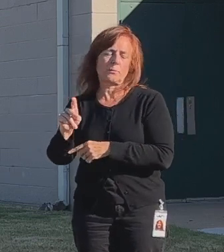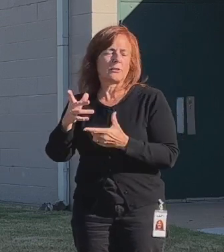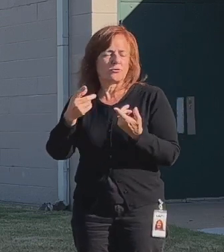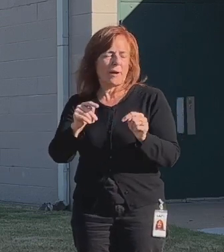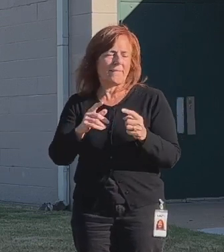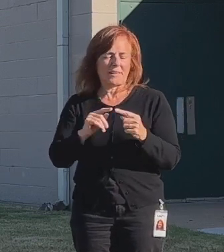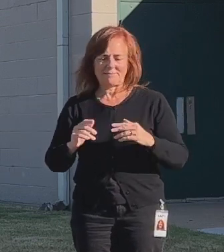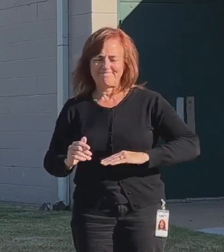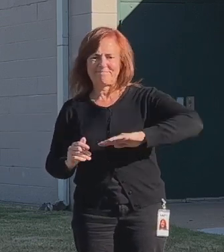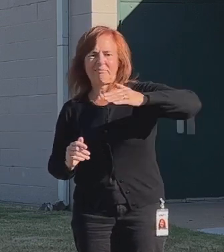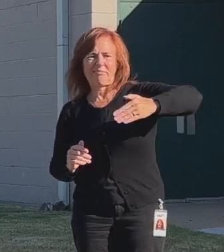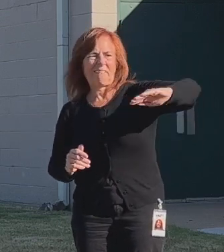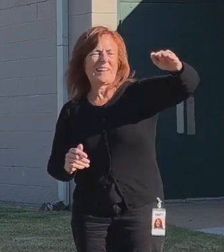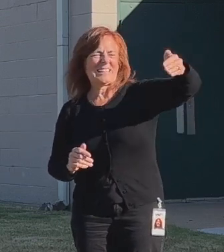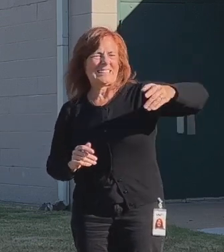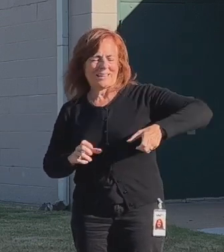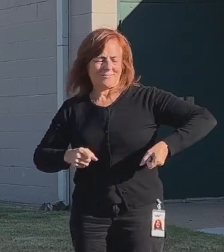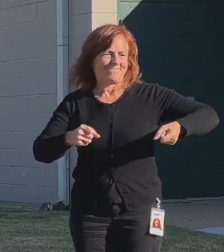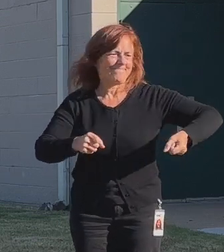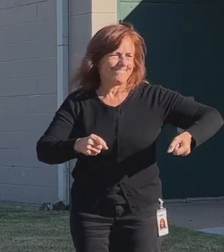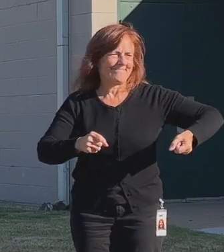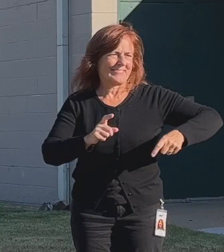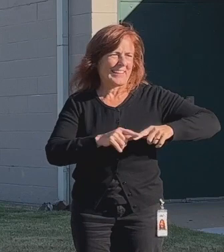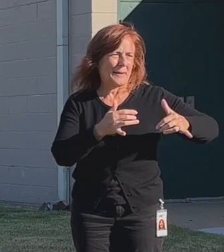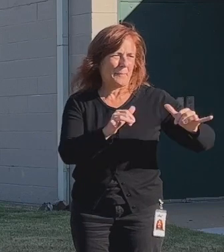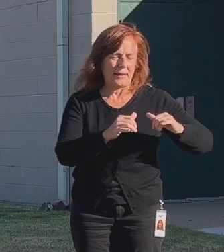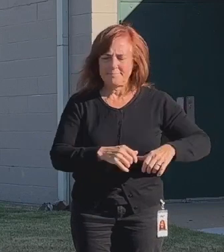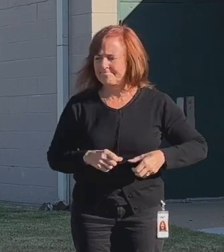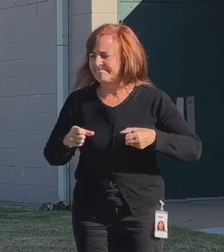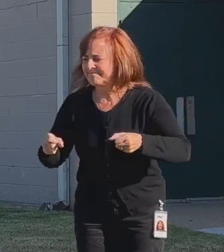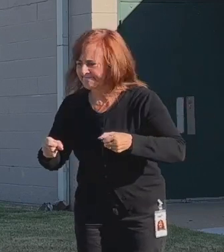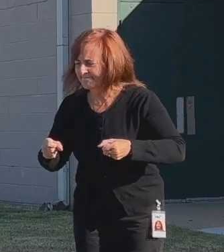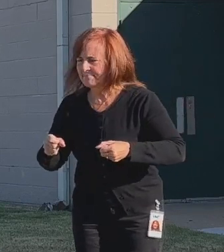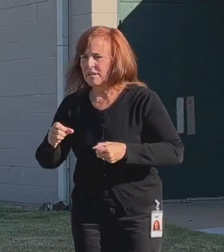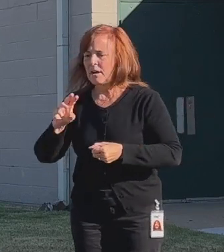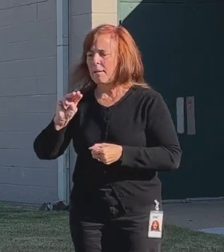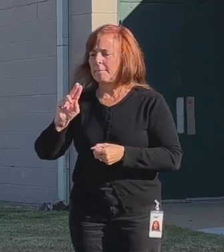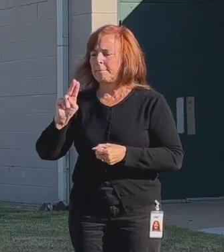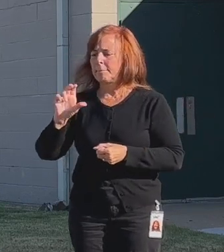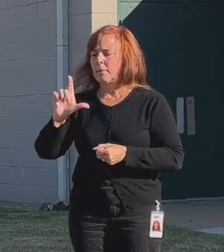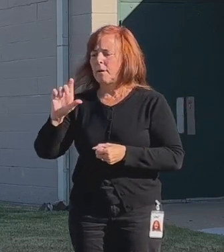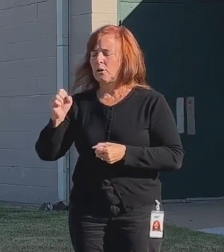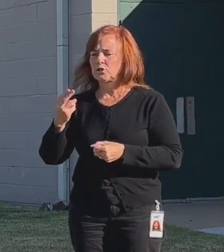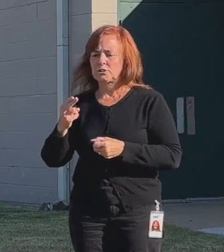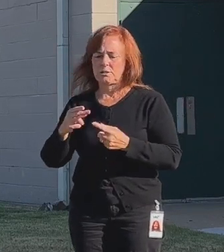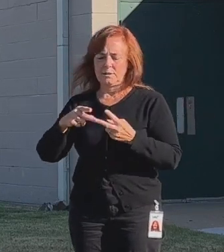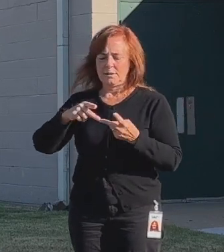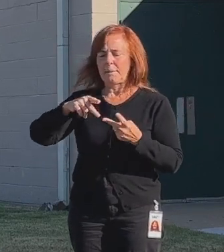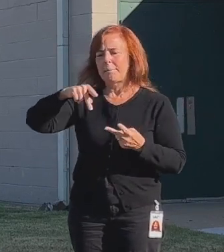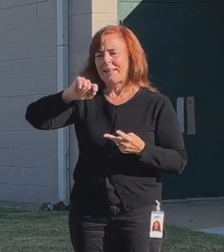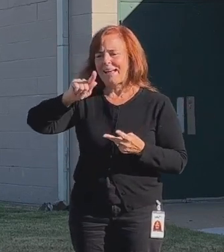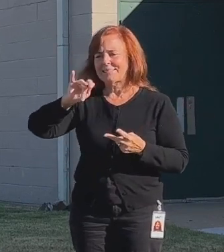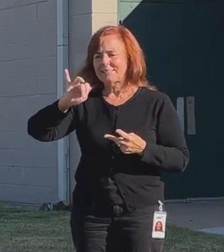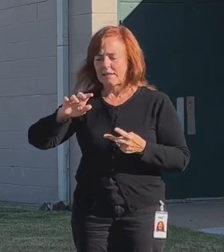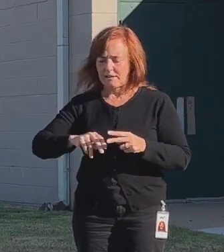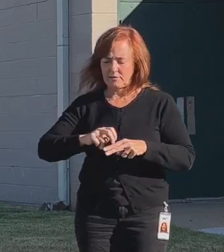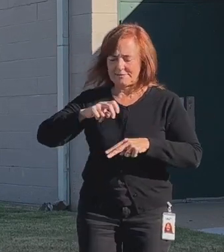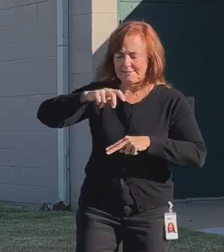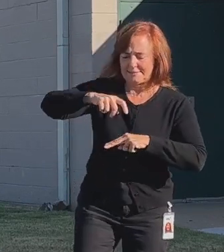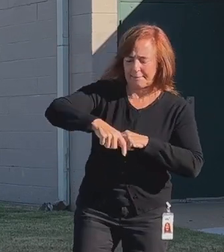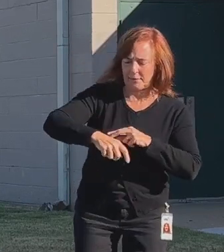encounter many barriers that prevented us from playing. Mulch, plastic barriers that require the ability to step over,